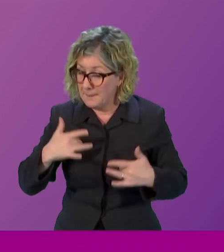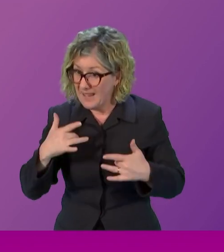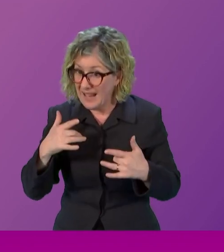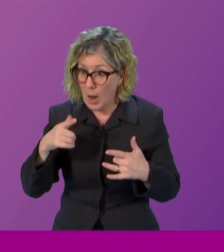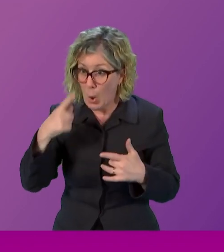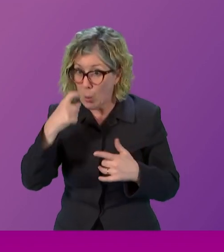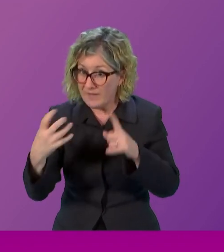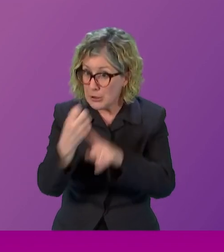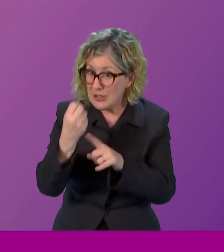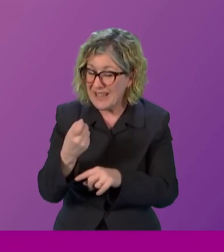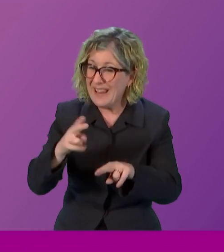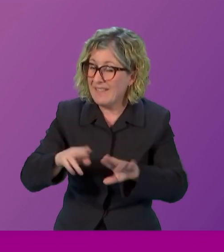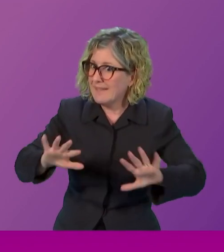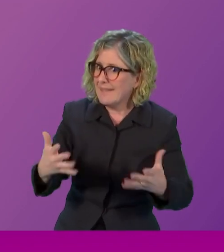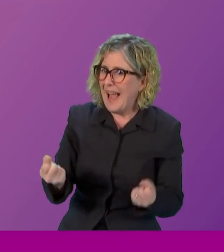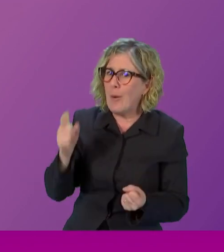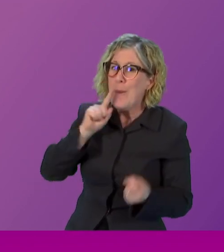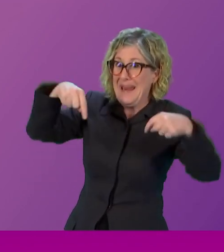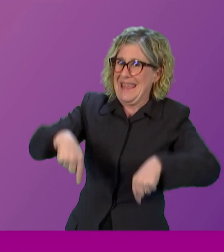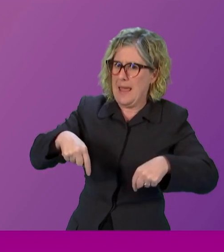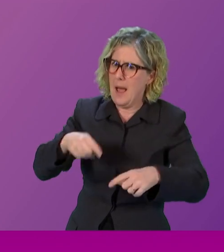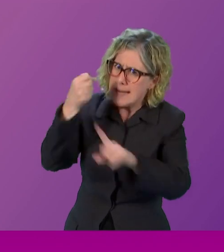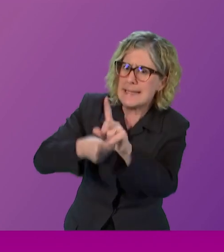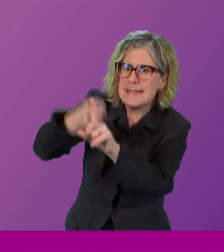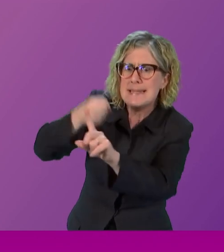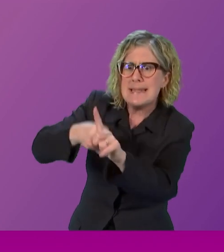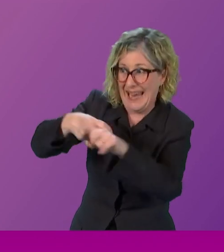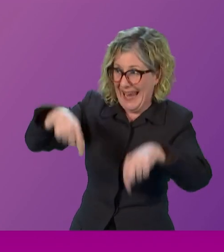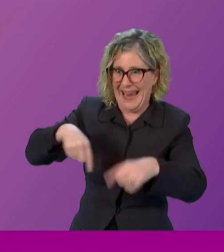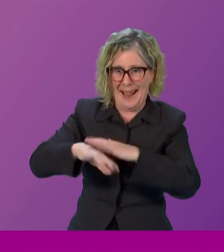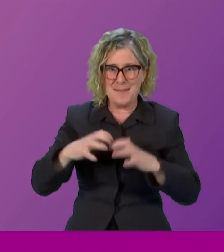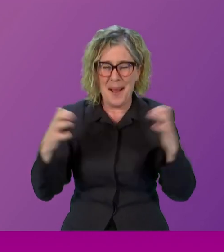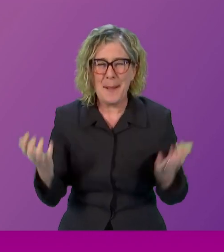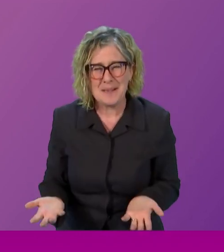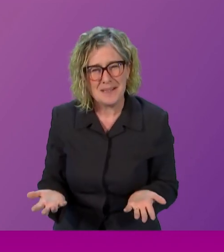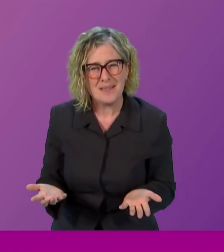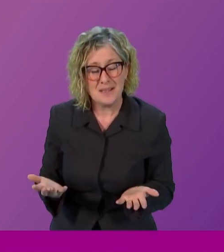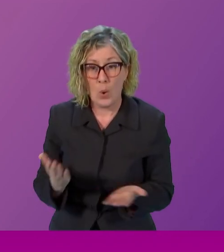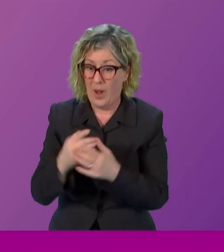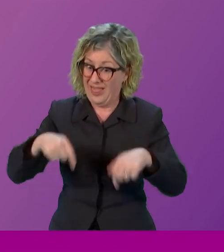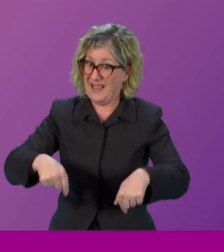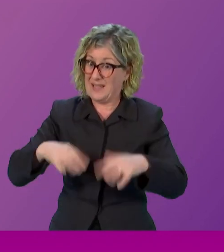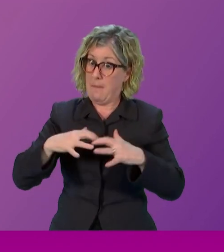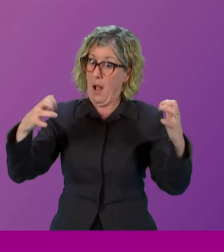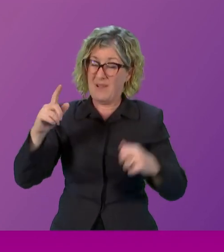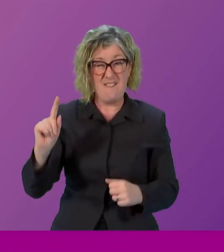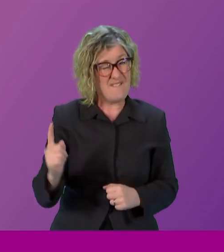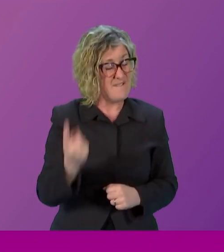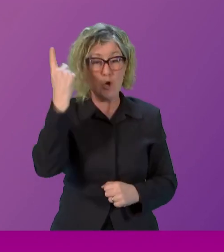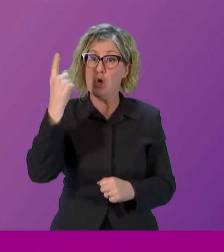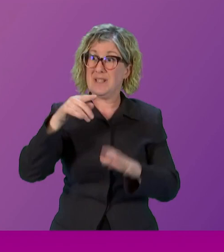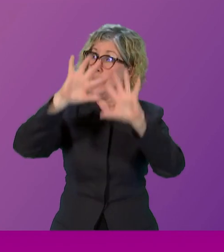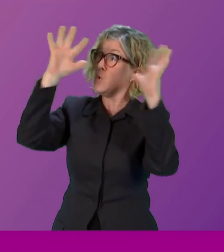in here arguing the case this parliament was the first in the world to legislate for free period